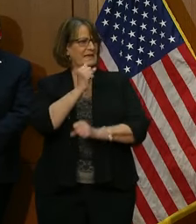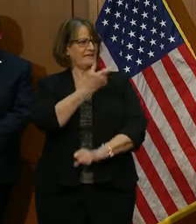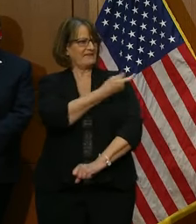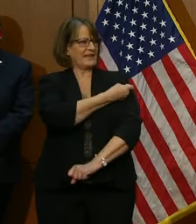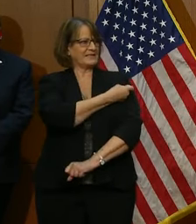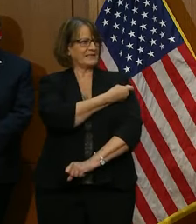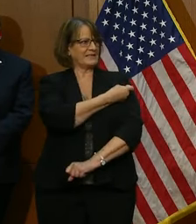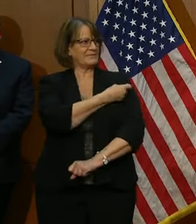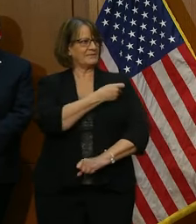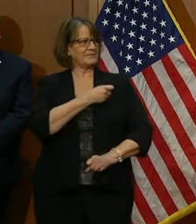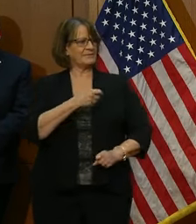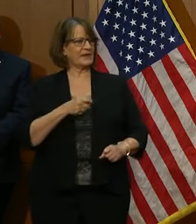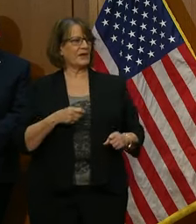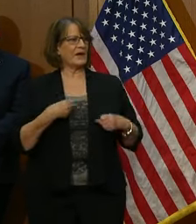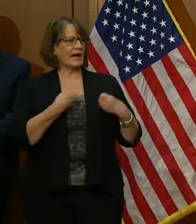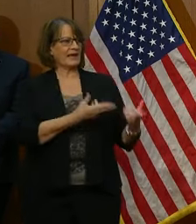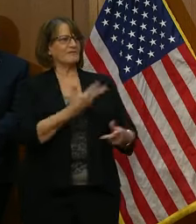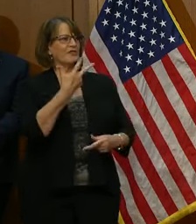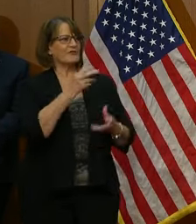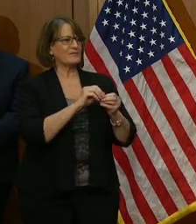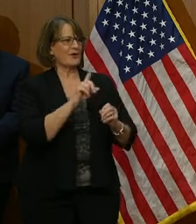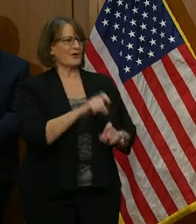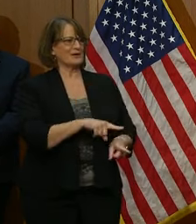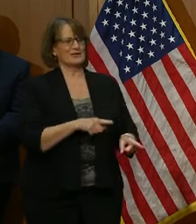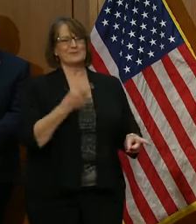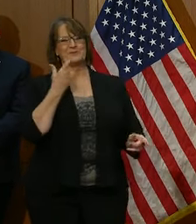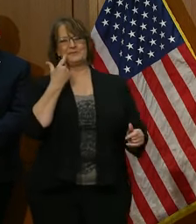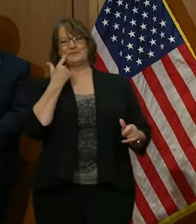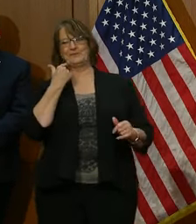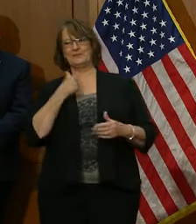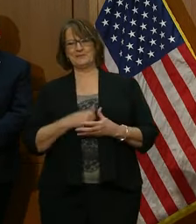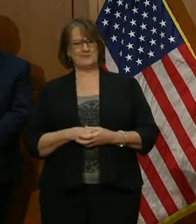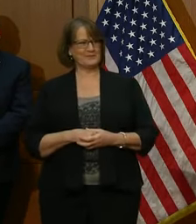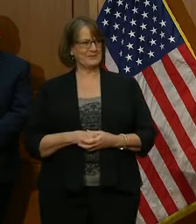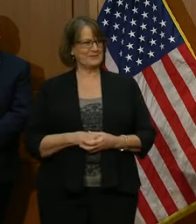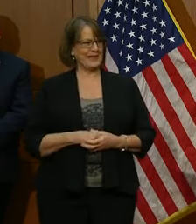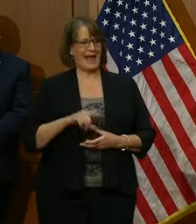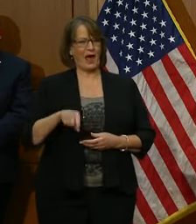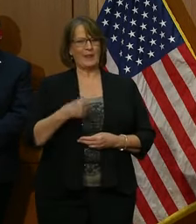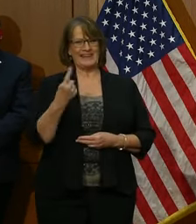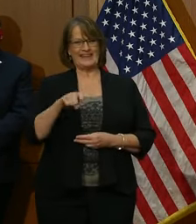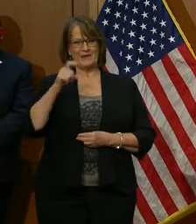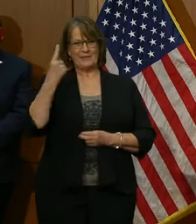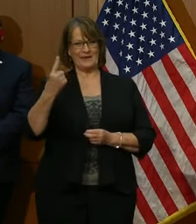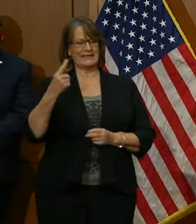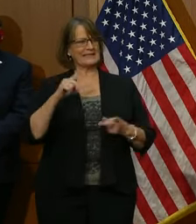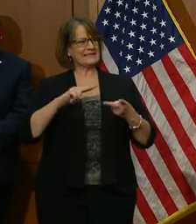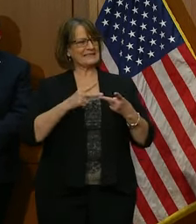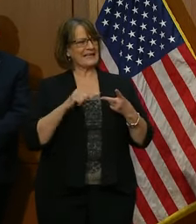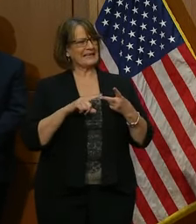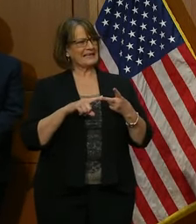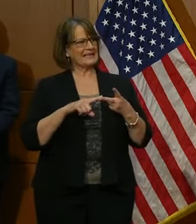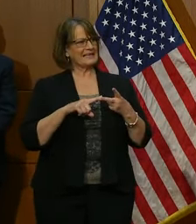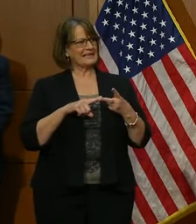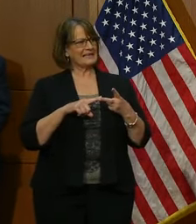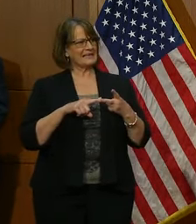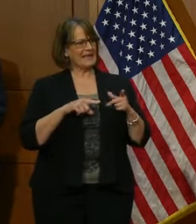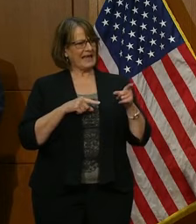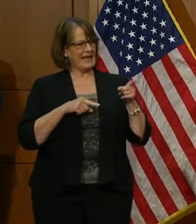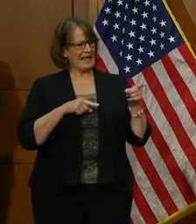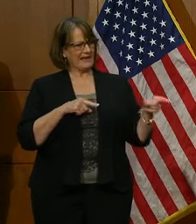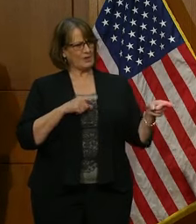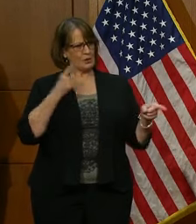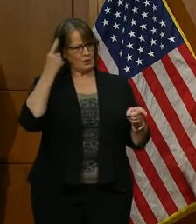Well, I'm going to give you three more questions. No. I'll only take one. And the second is just, you know, I'm wondering if you have considered